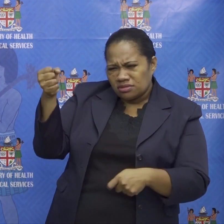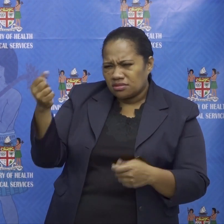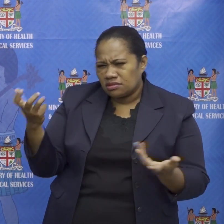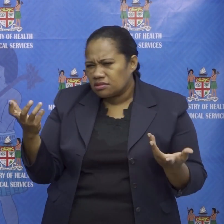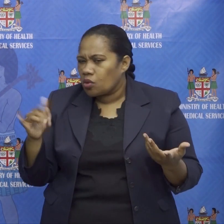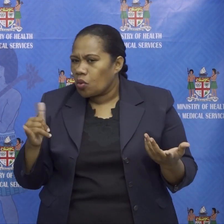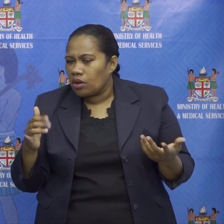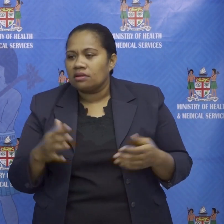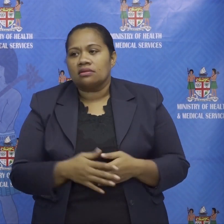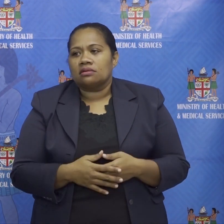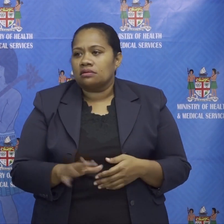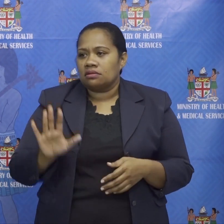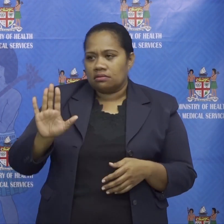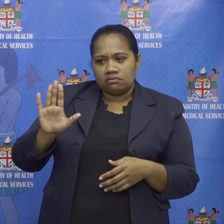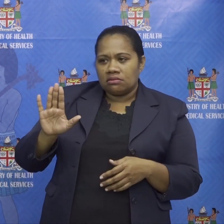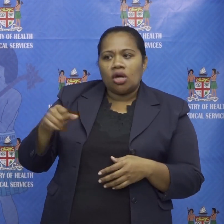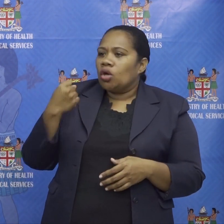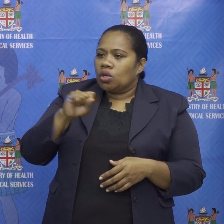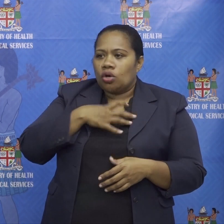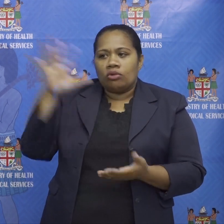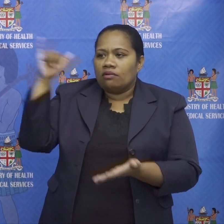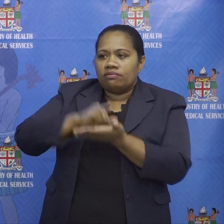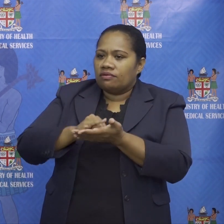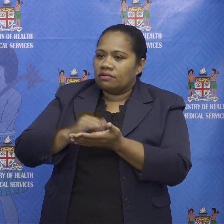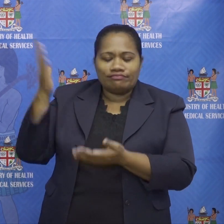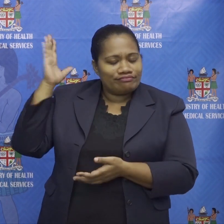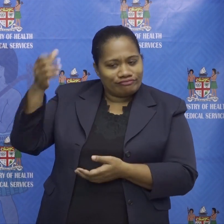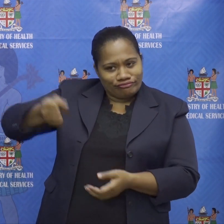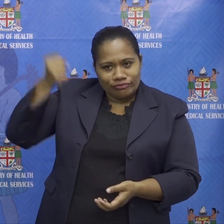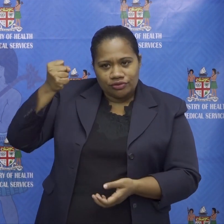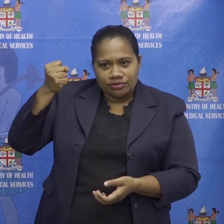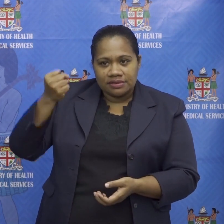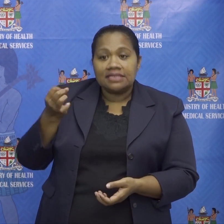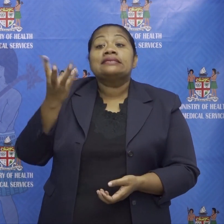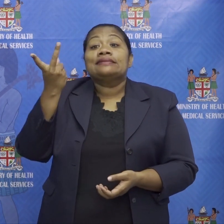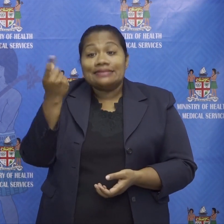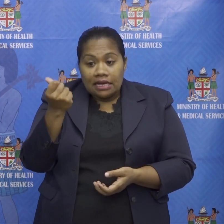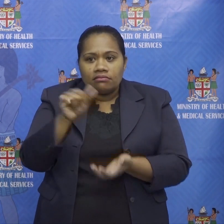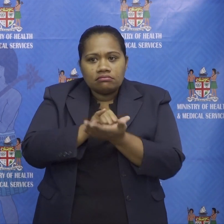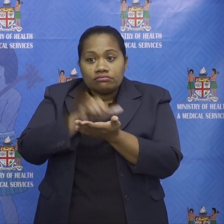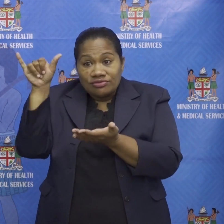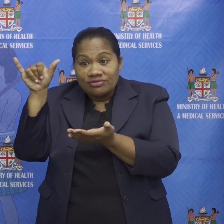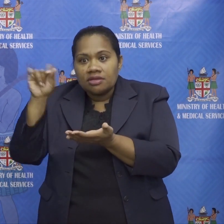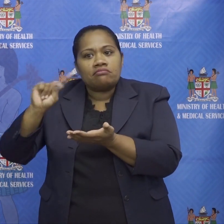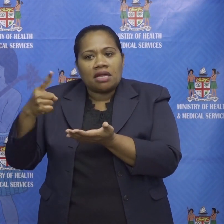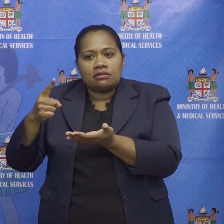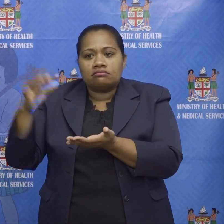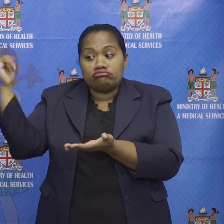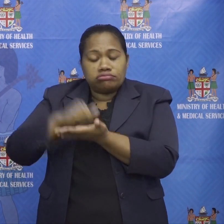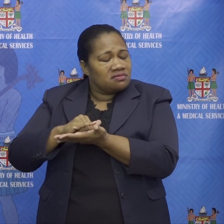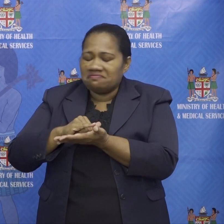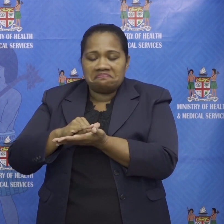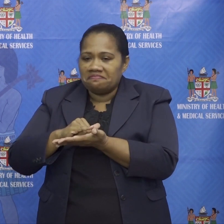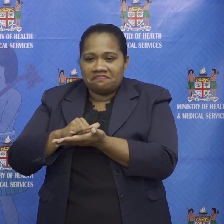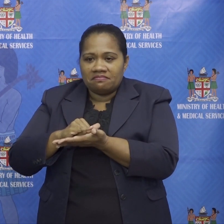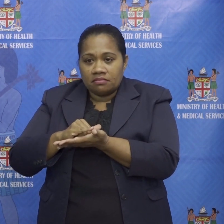we're not having any more flights coming in we've already cancelled there's only some flights going out yes but no flights coming in if there's a